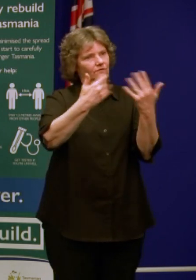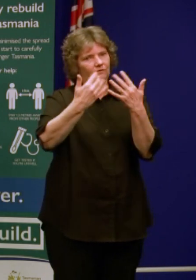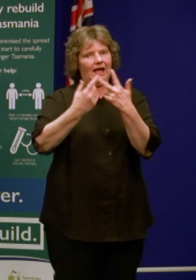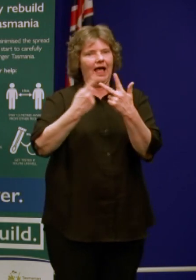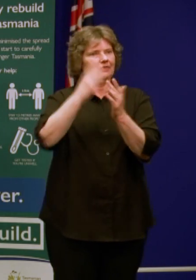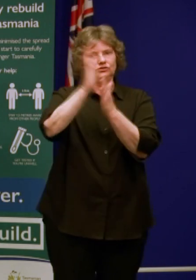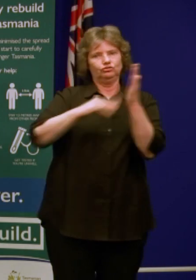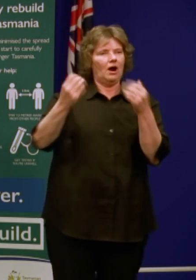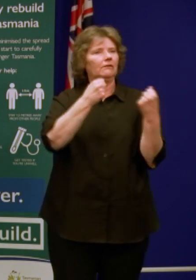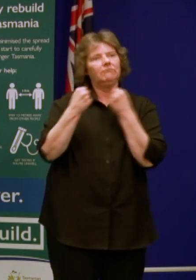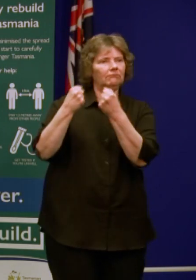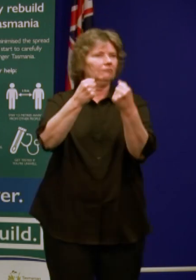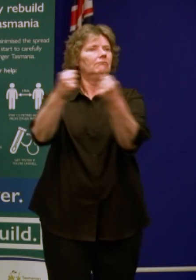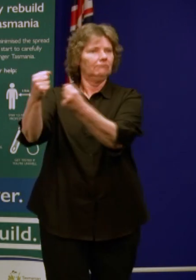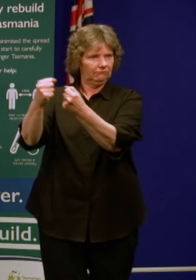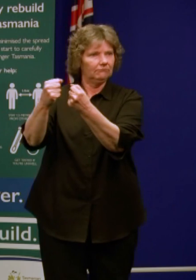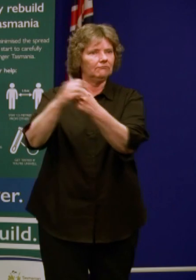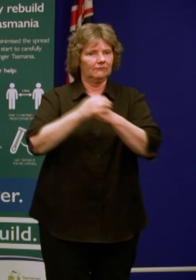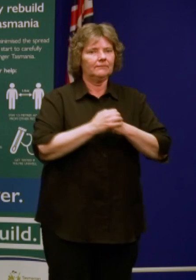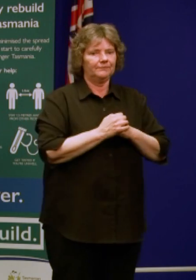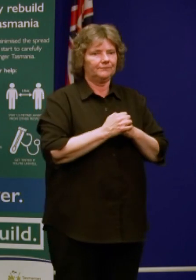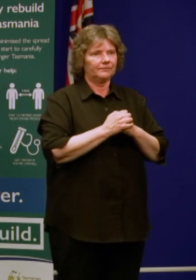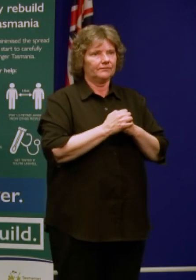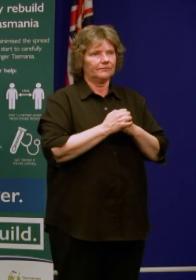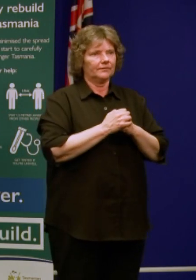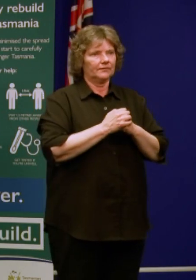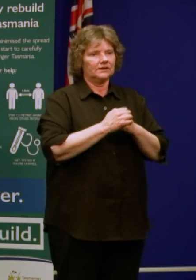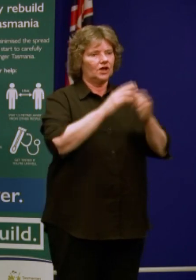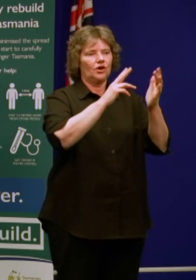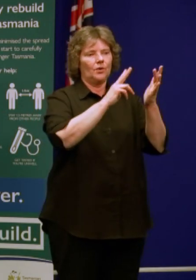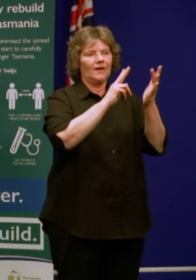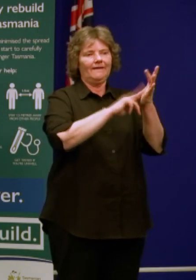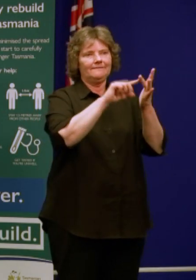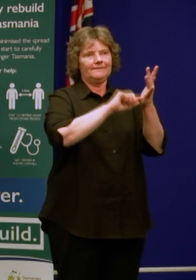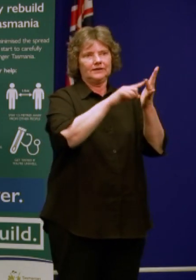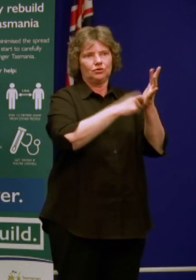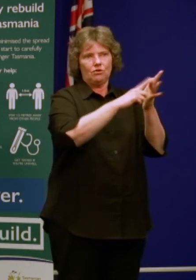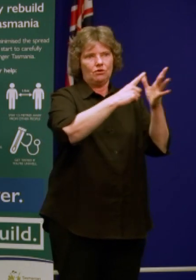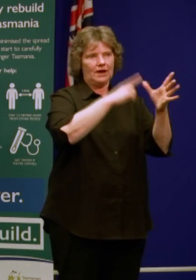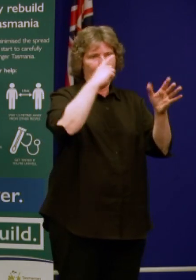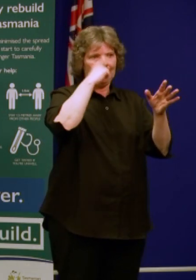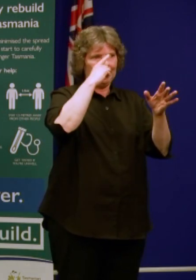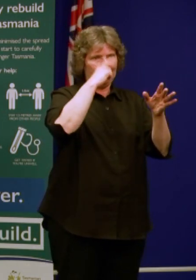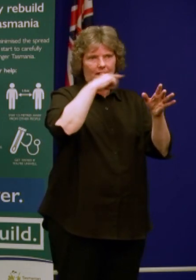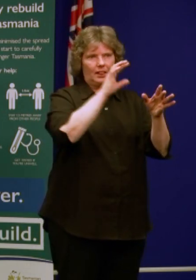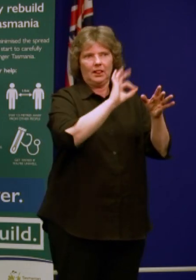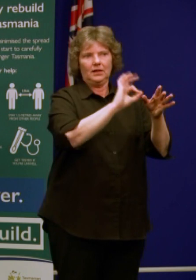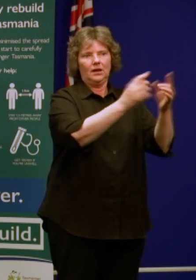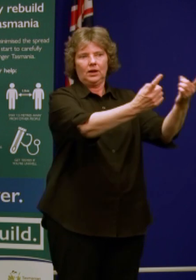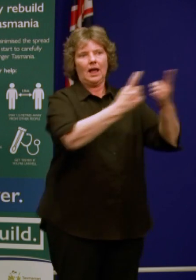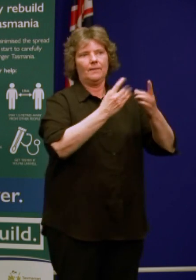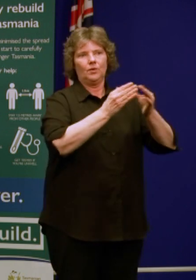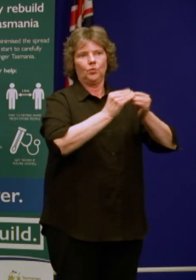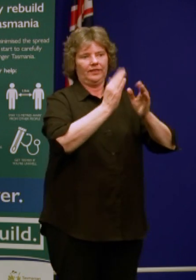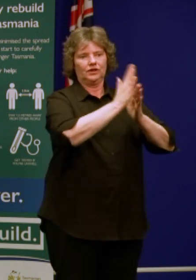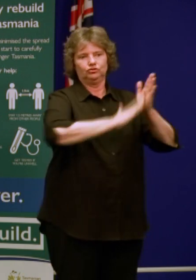around 80 per cent of it, no Victorian travels with it. In terms of other freight, then they will